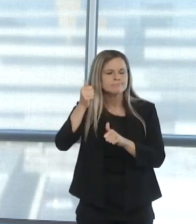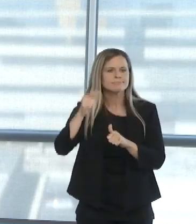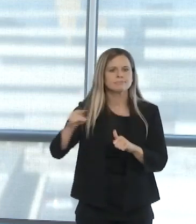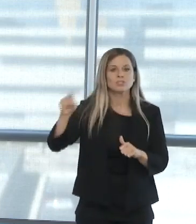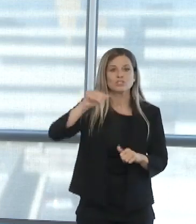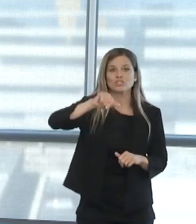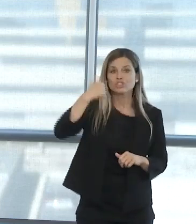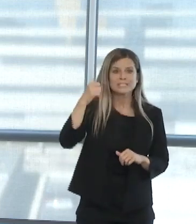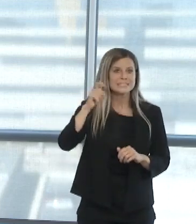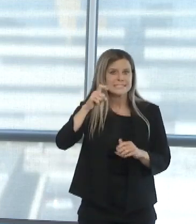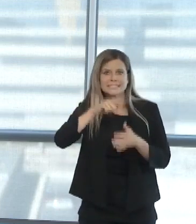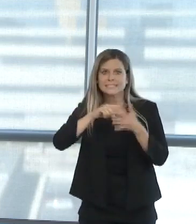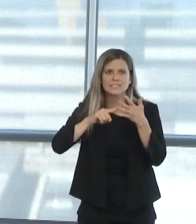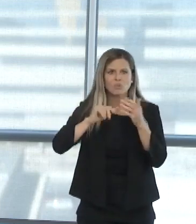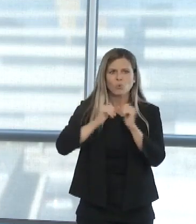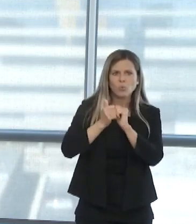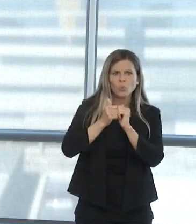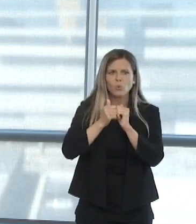when needed.